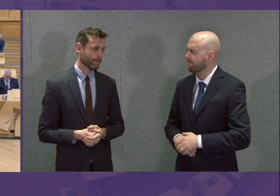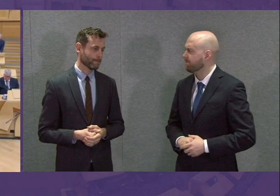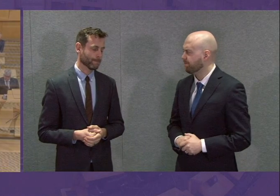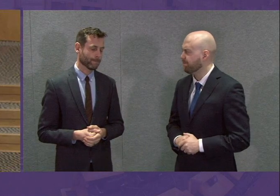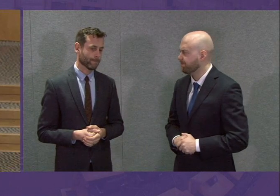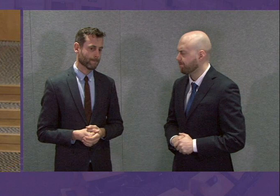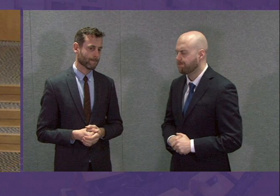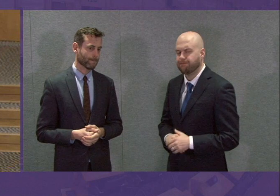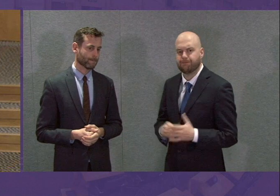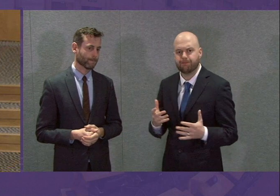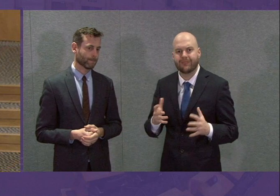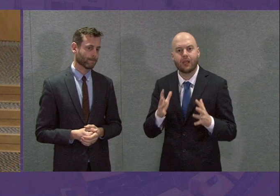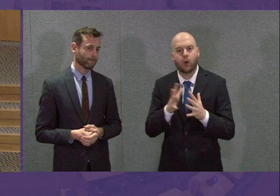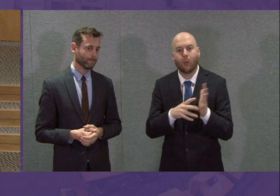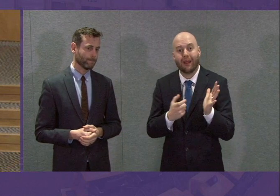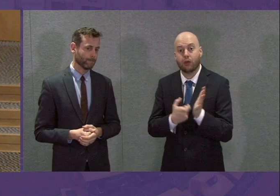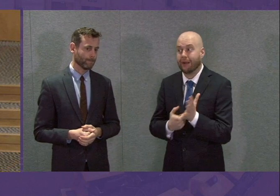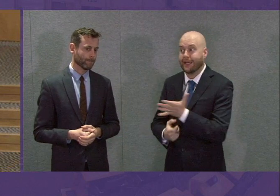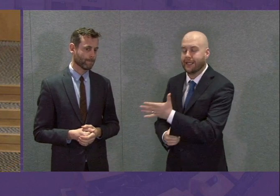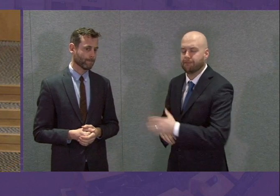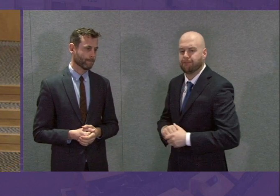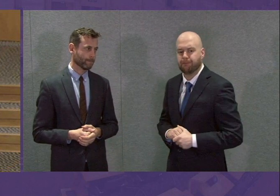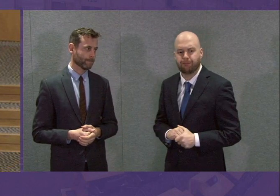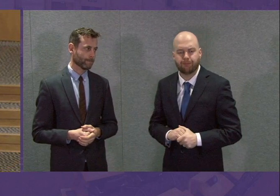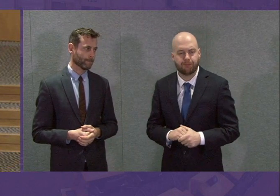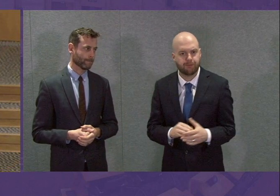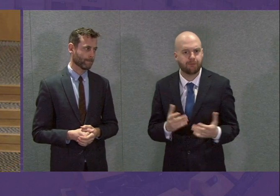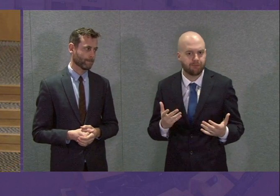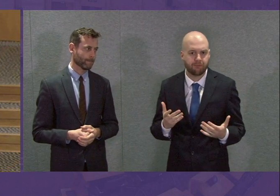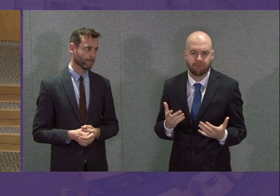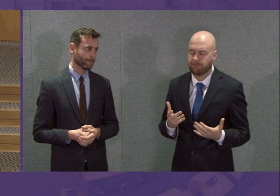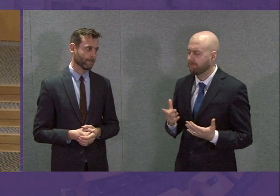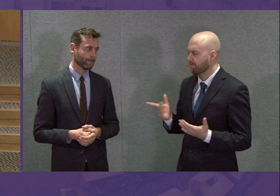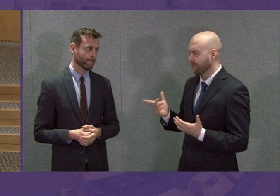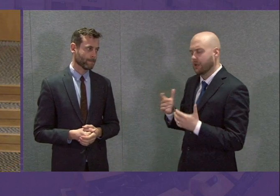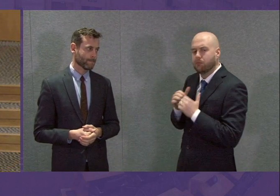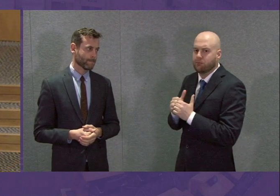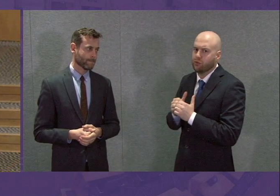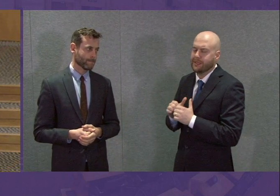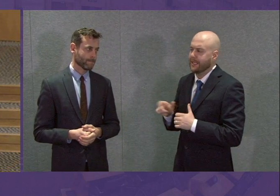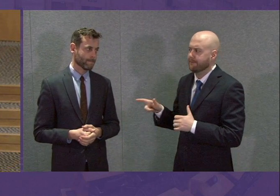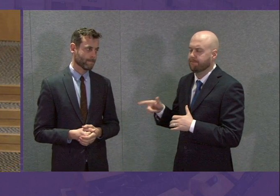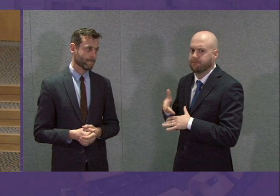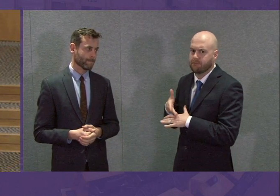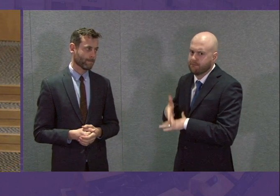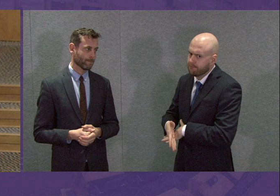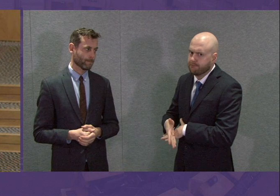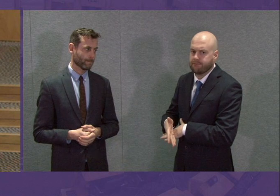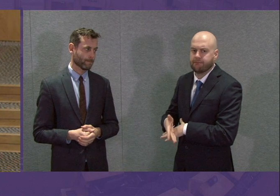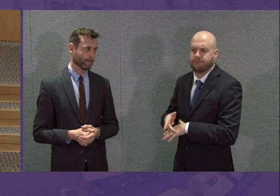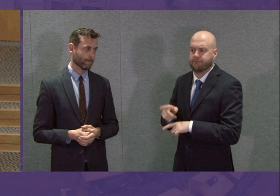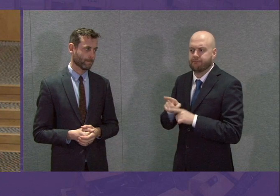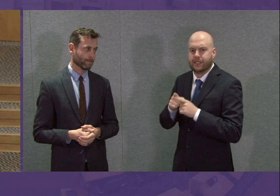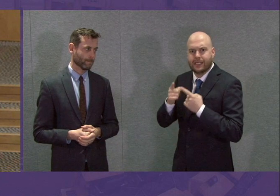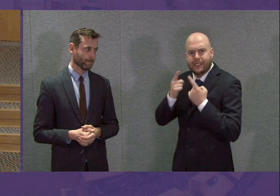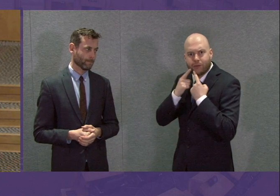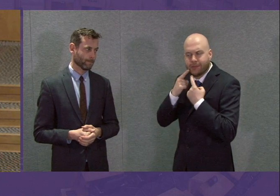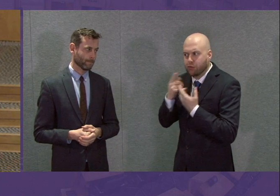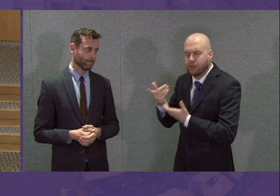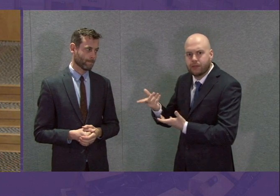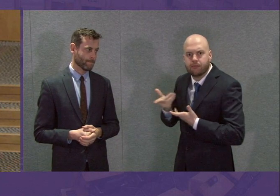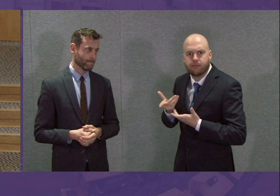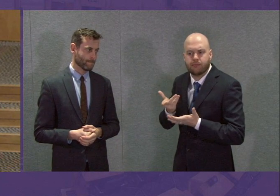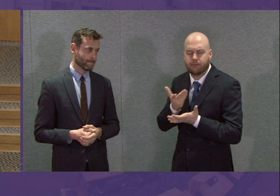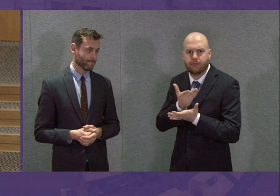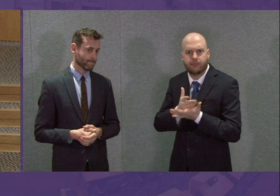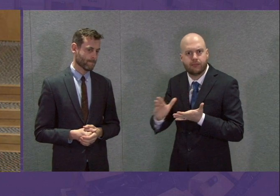Willie Rennie. I appreciate the work of the First Minister and the clarity that she is providing and the professional way that she is going